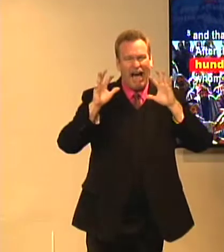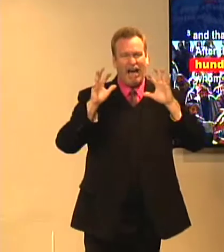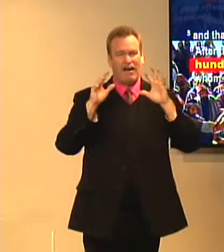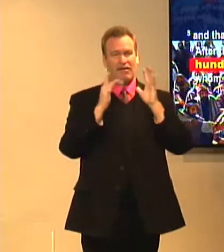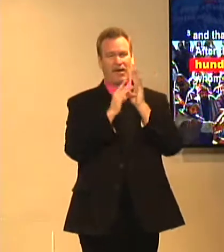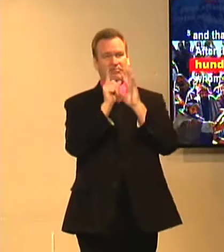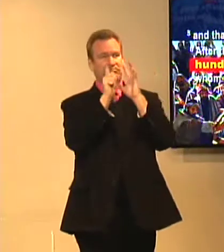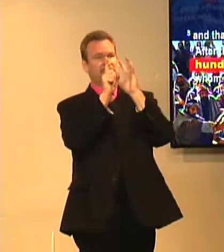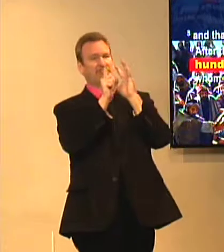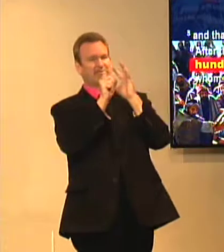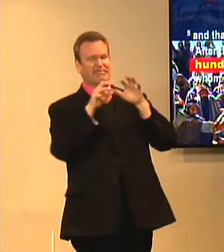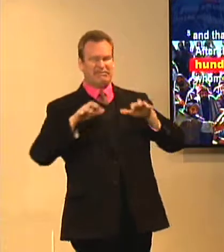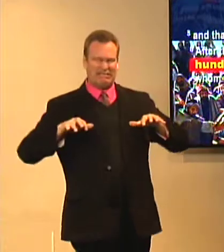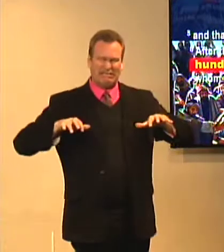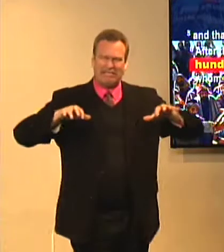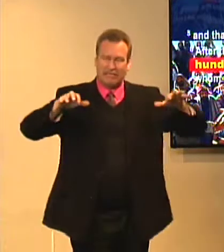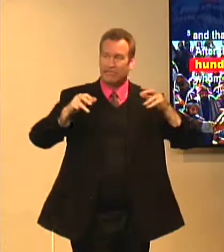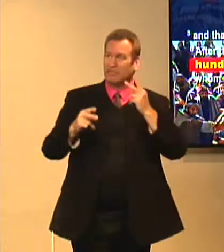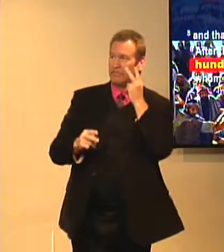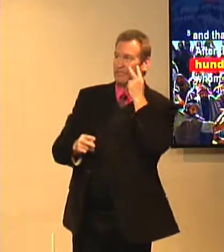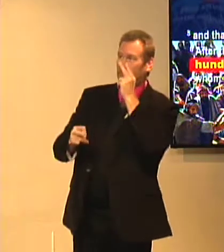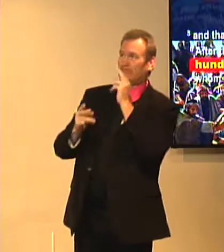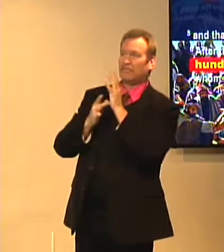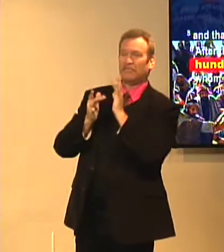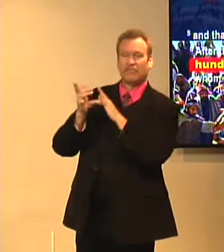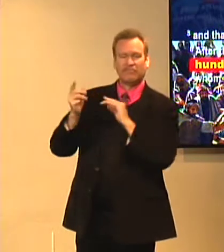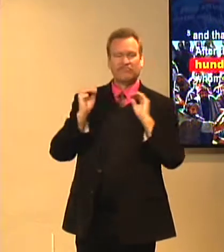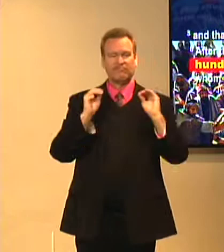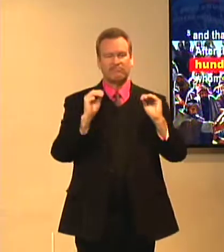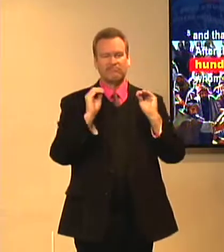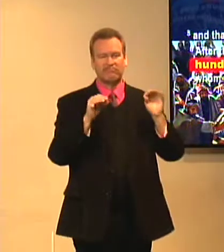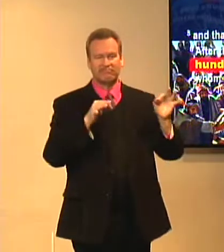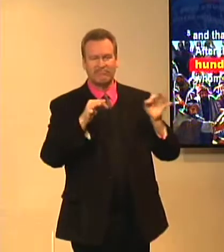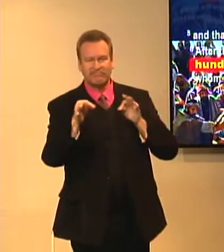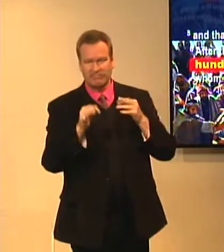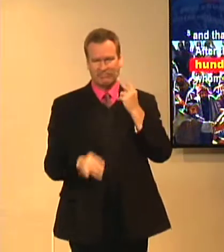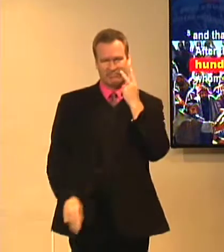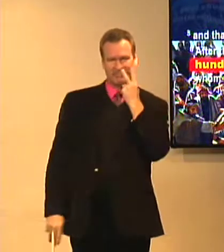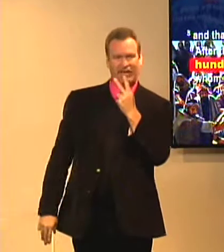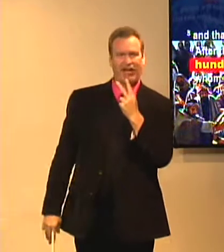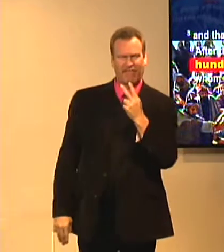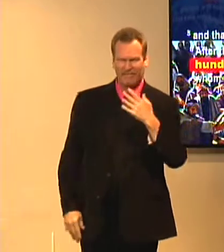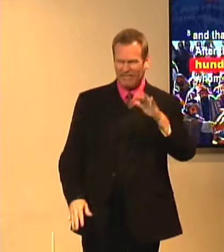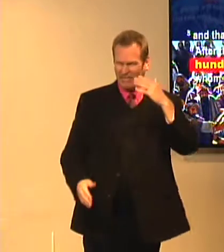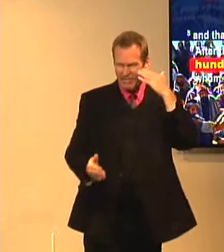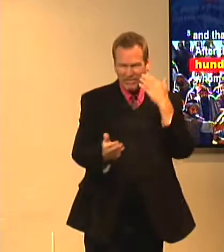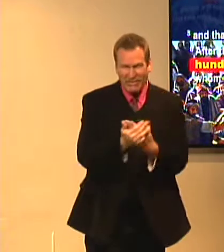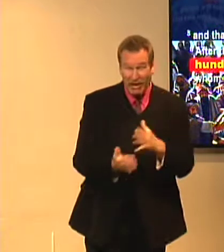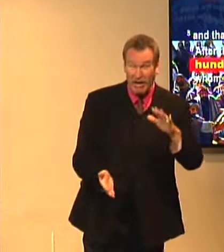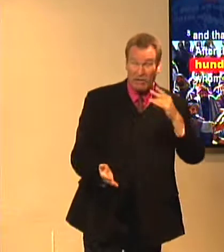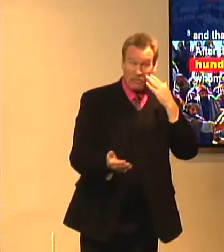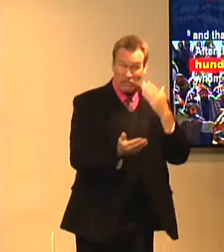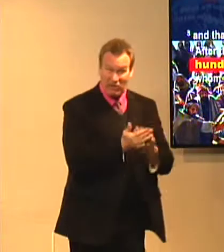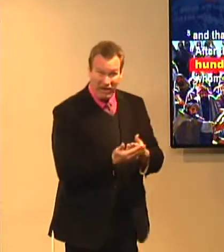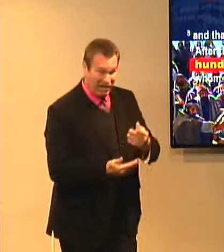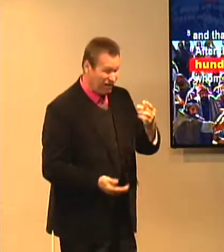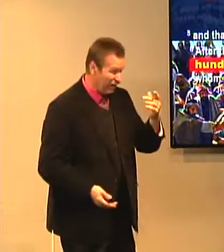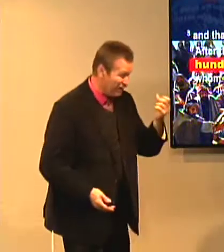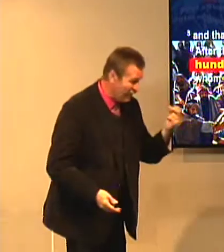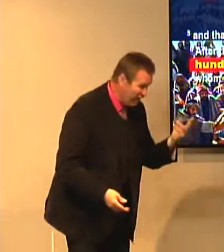all these people around Christ, words of people, they could see music's teaching, blessing, once again. There's